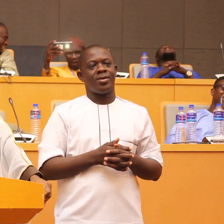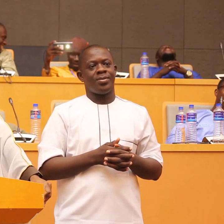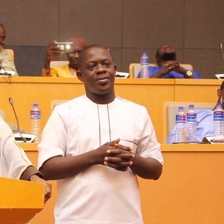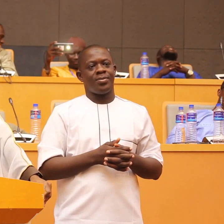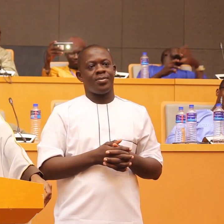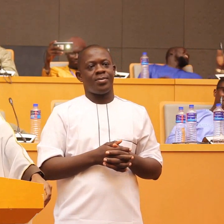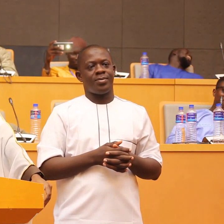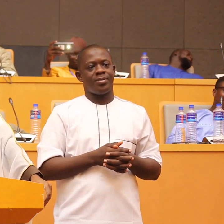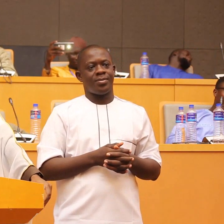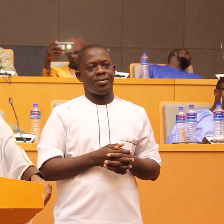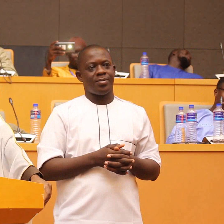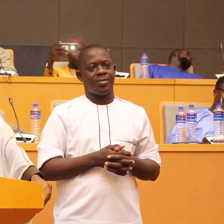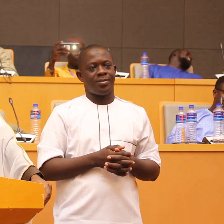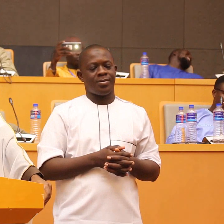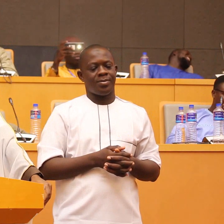okay